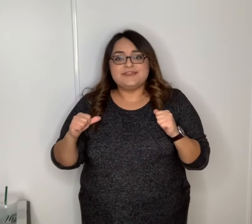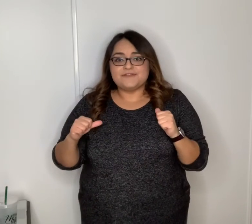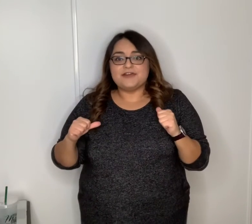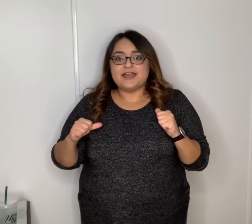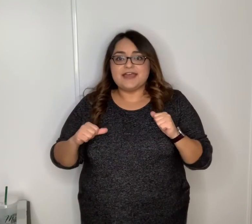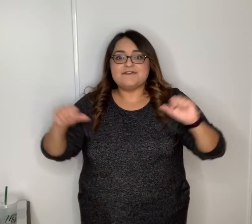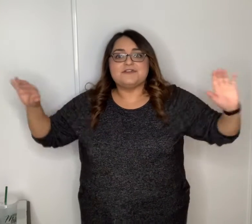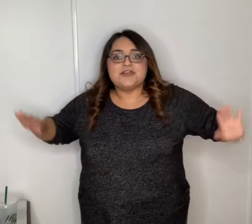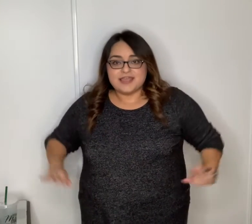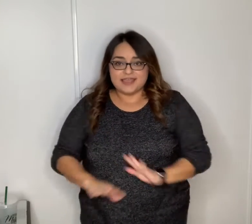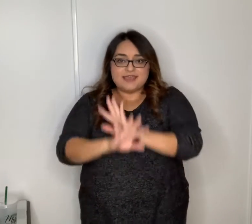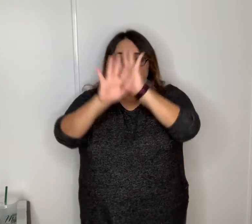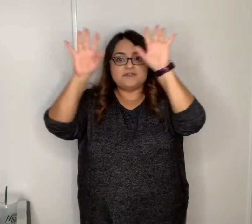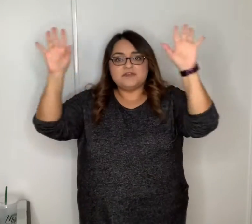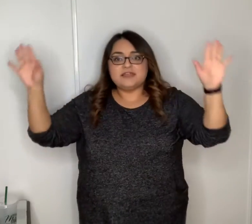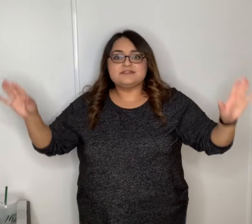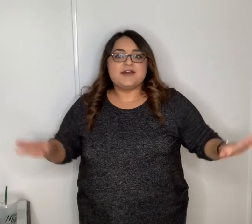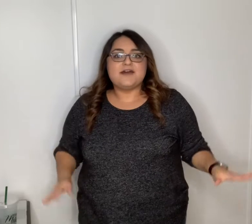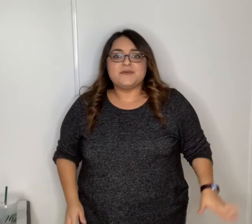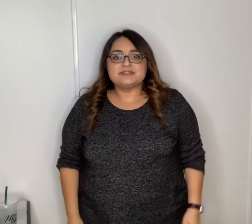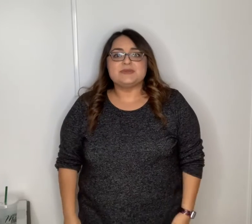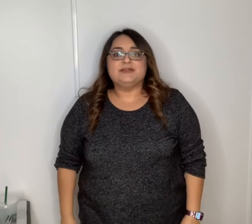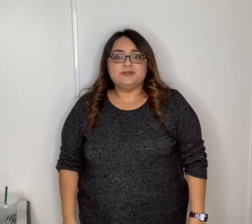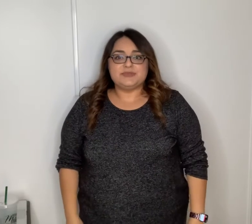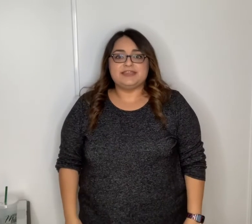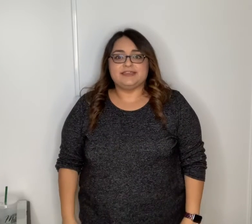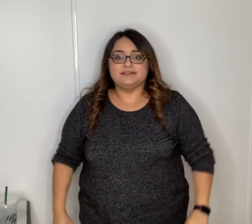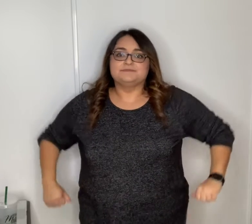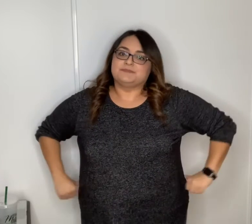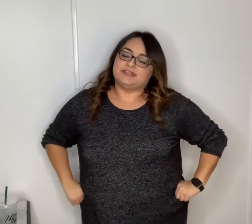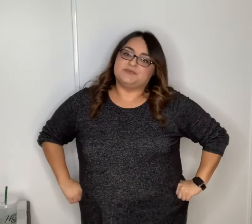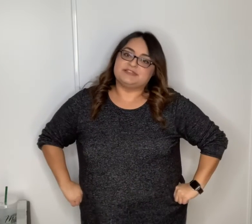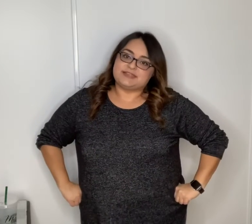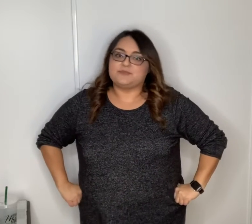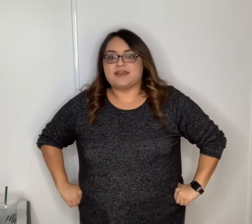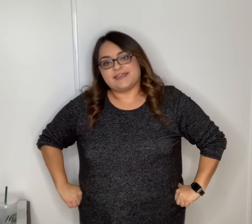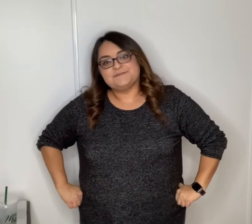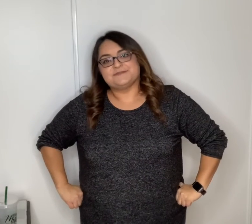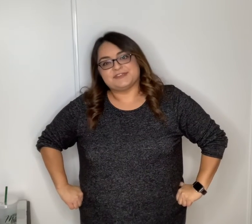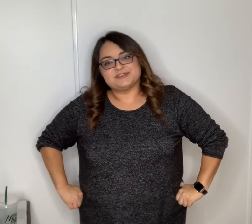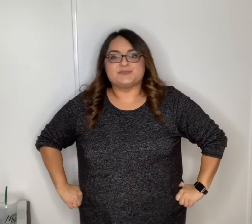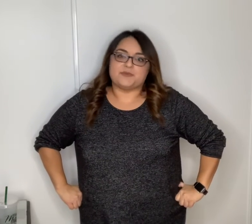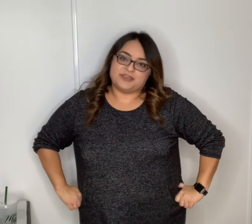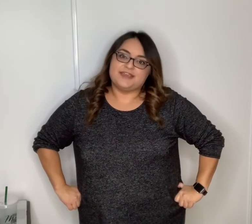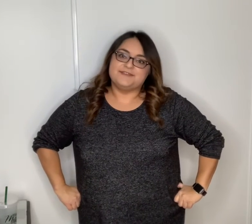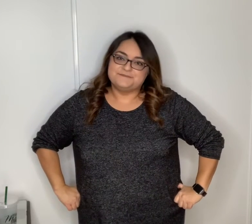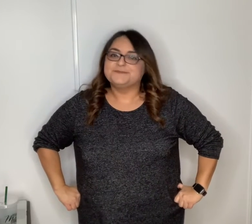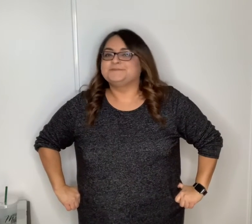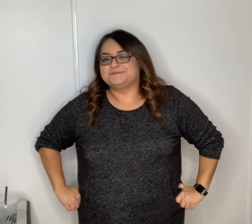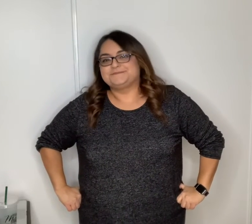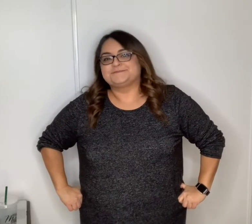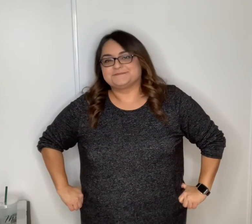forever ever and always will be and then when you stand by, can you just bob your head and